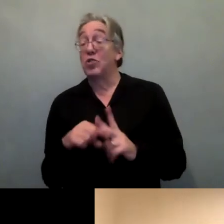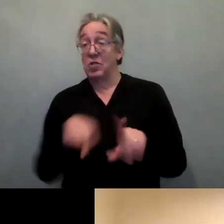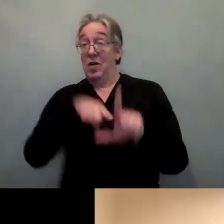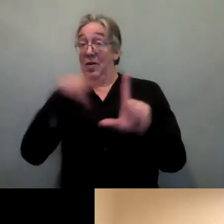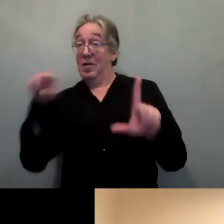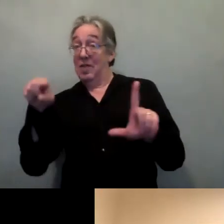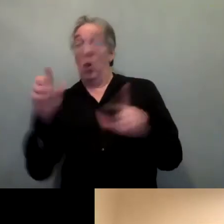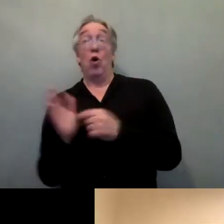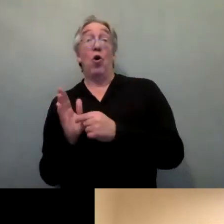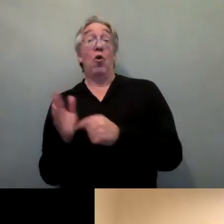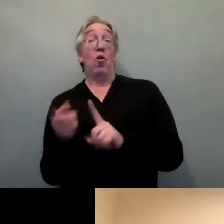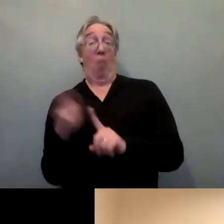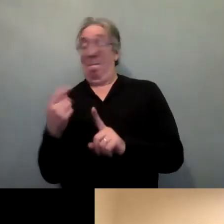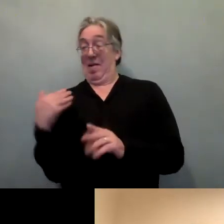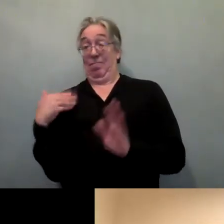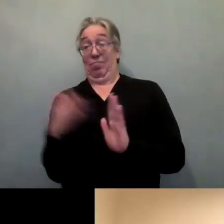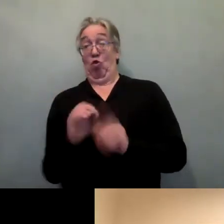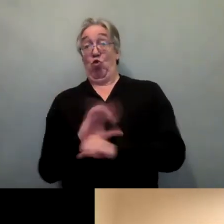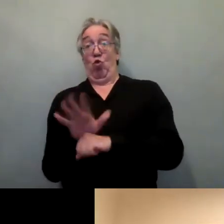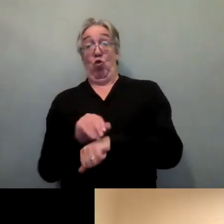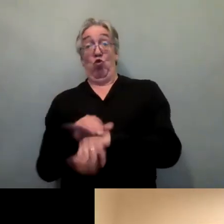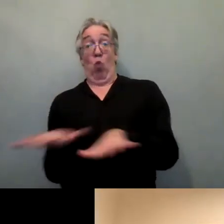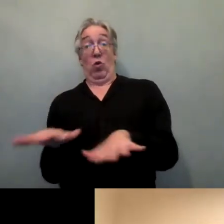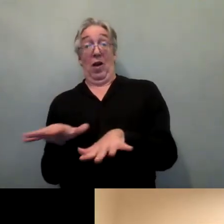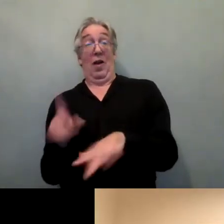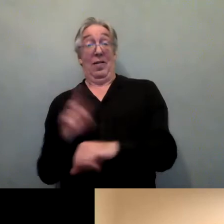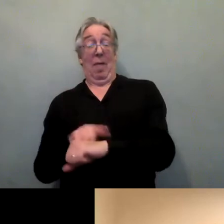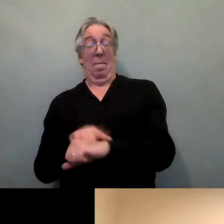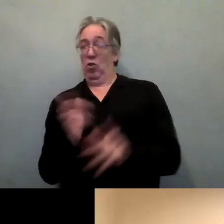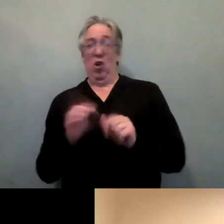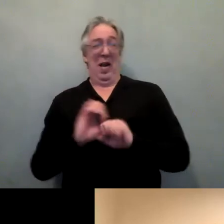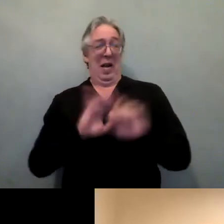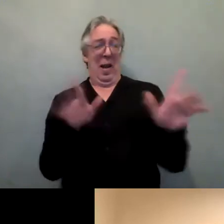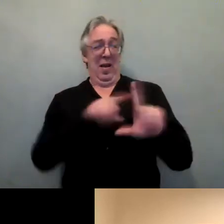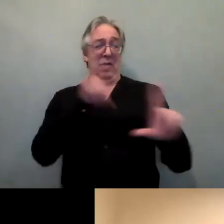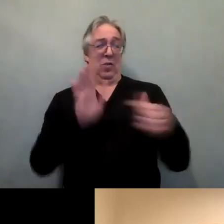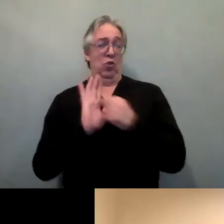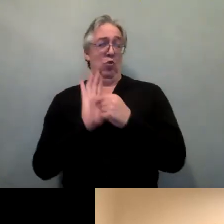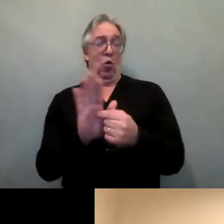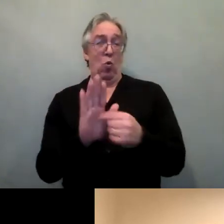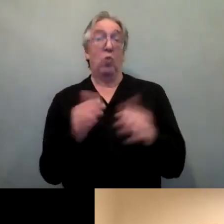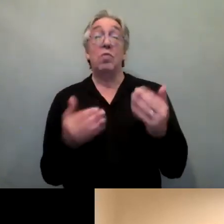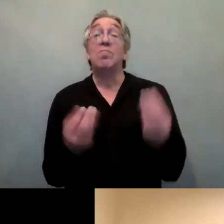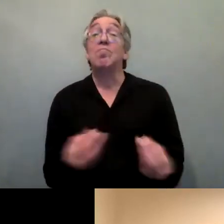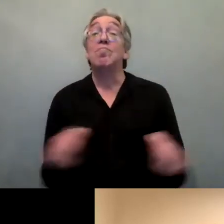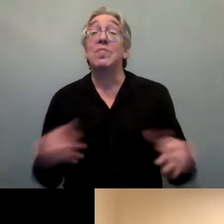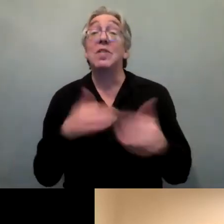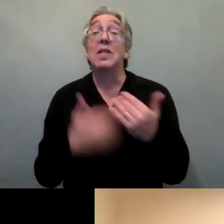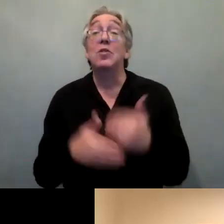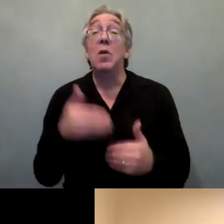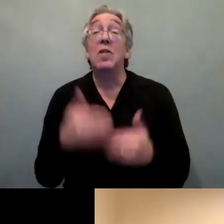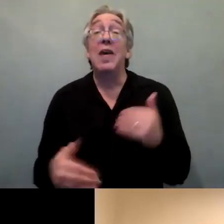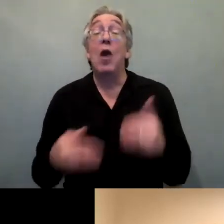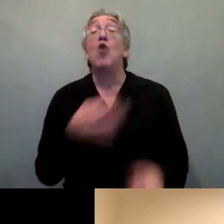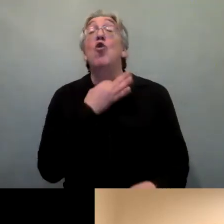vulnerability that place children with disability at higher risk during the current pandemic. It also documents what has happened to